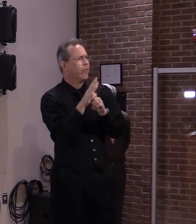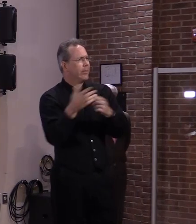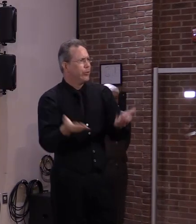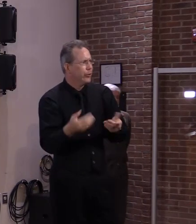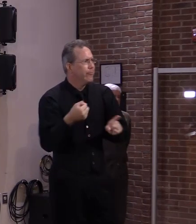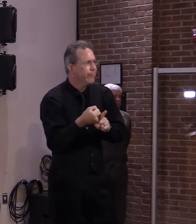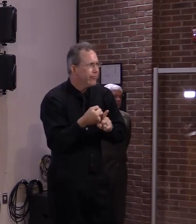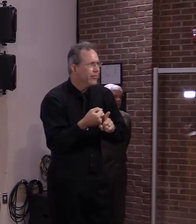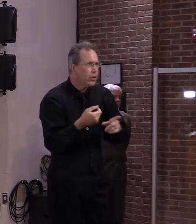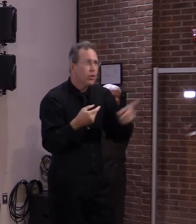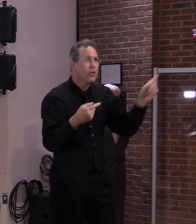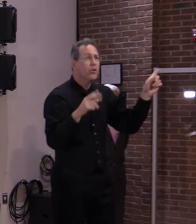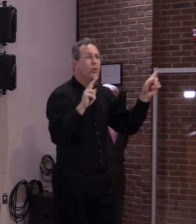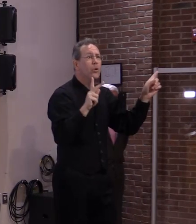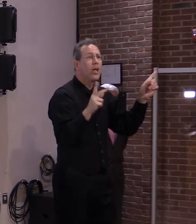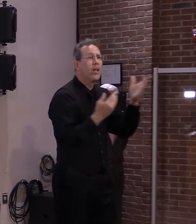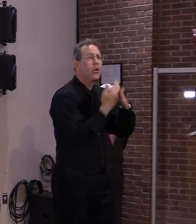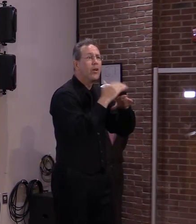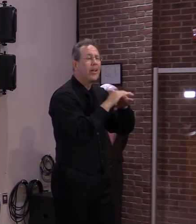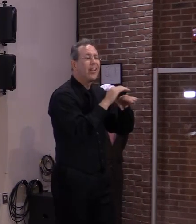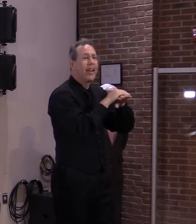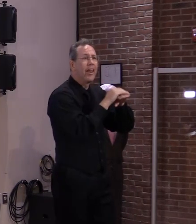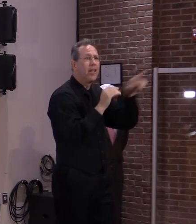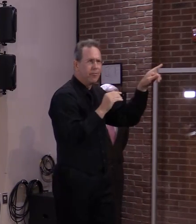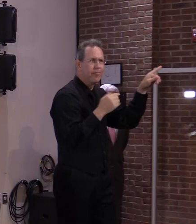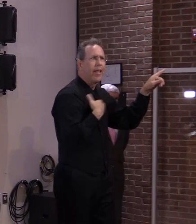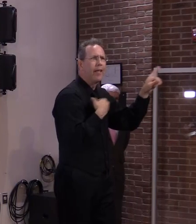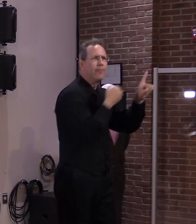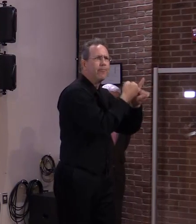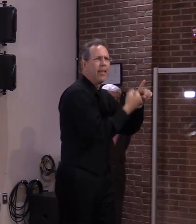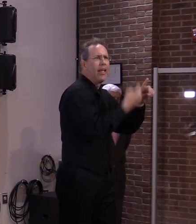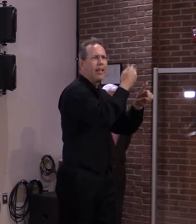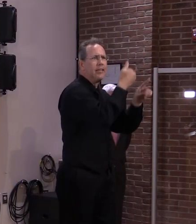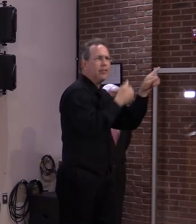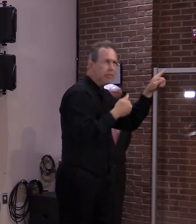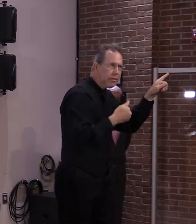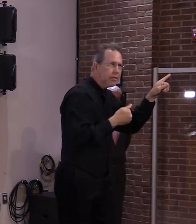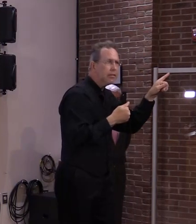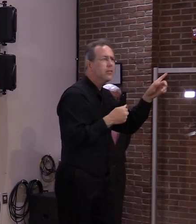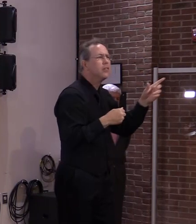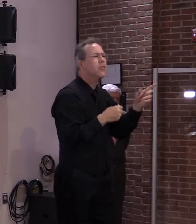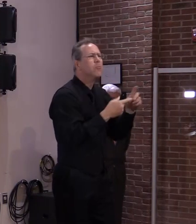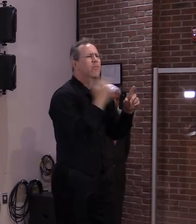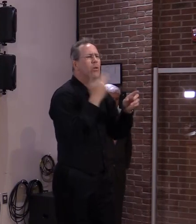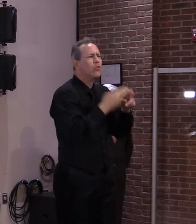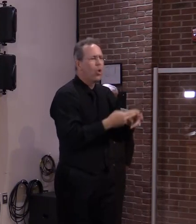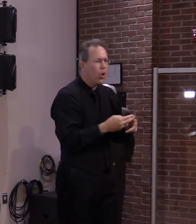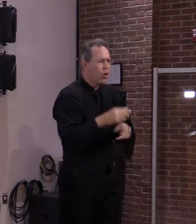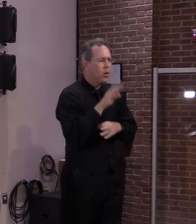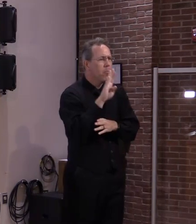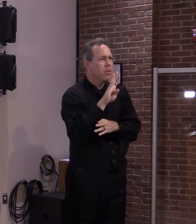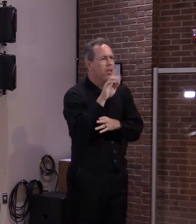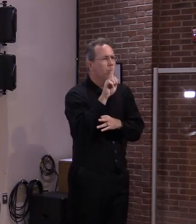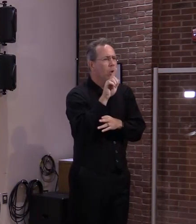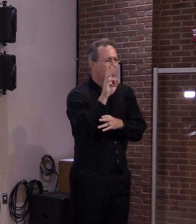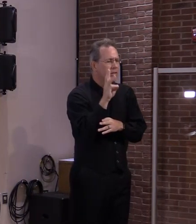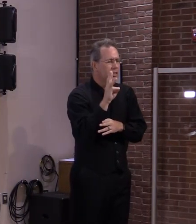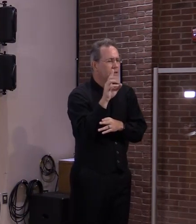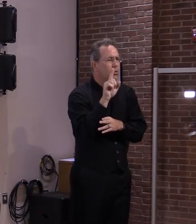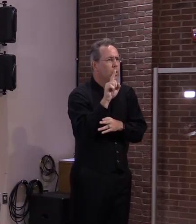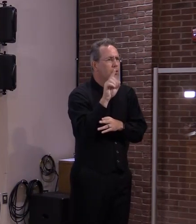This variant, formally called B16172 and first identified in India,